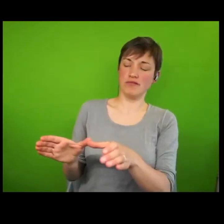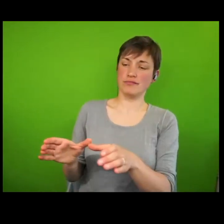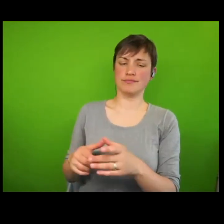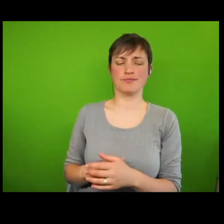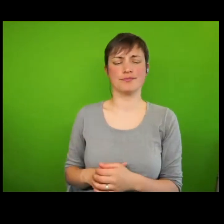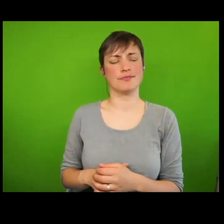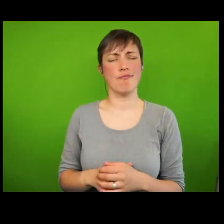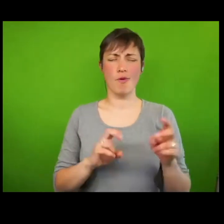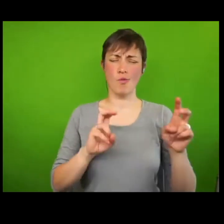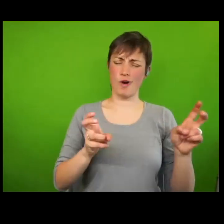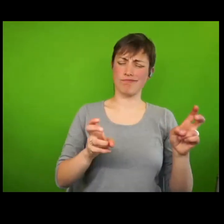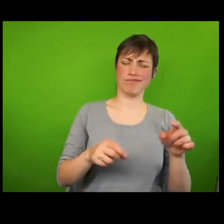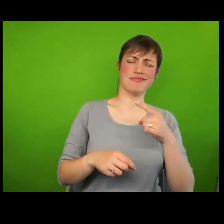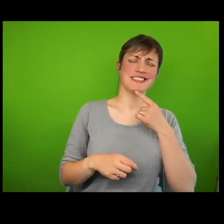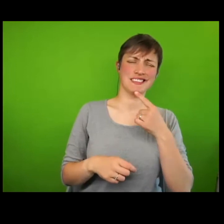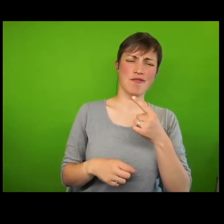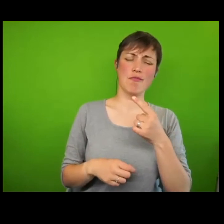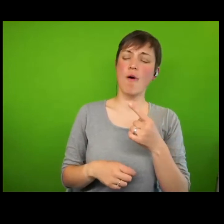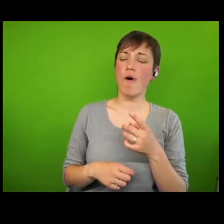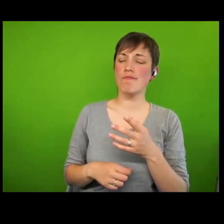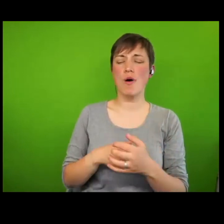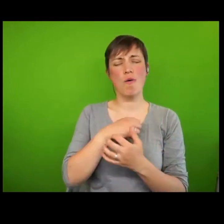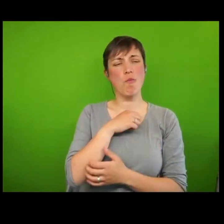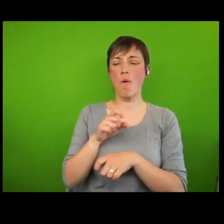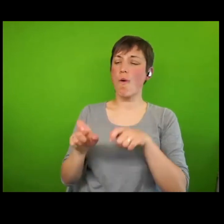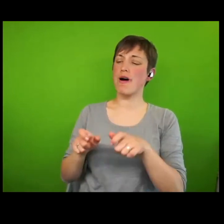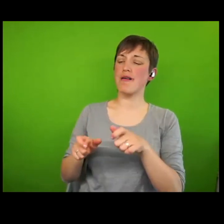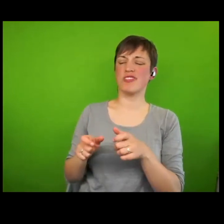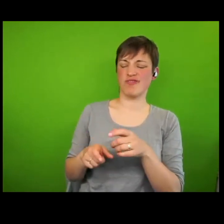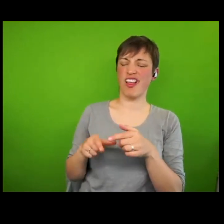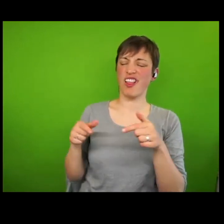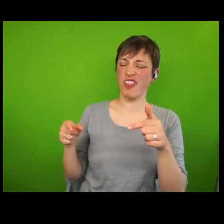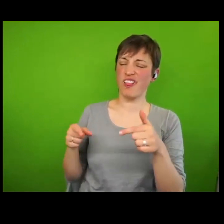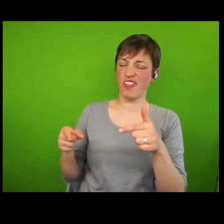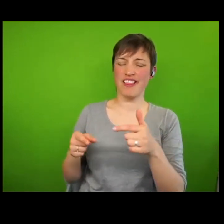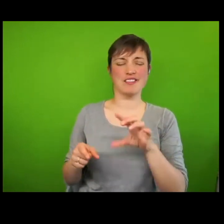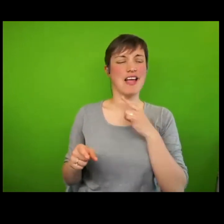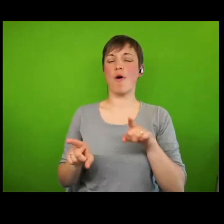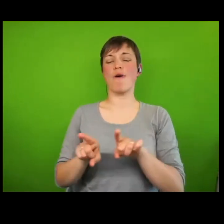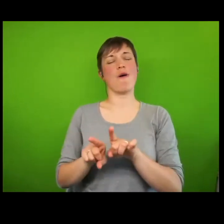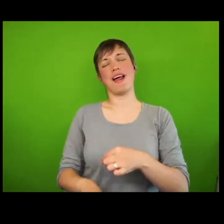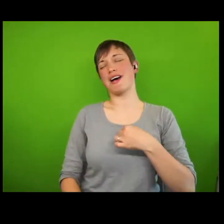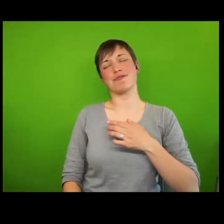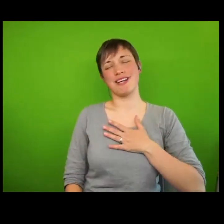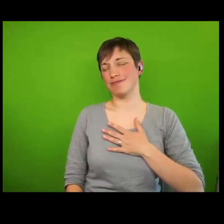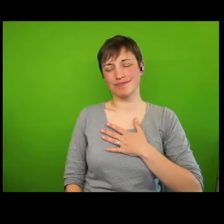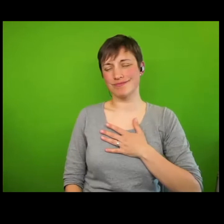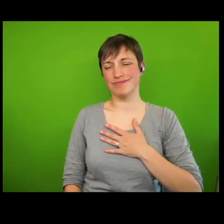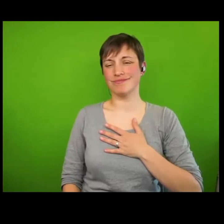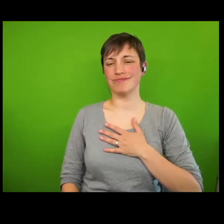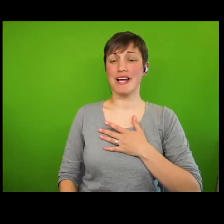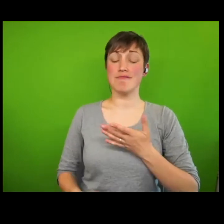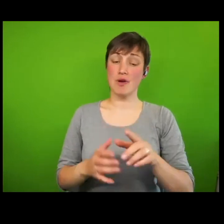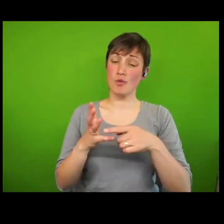harshly, you have to see them as unlike you in a very fundamental way. In the UK,